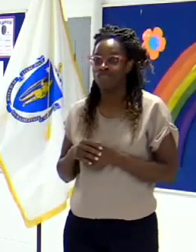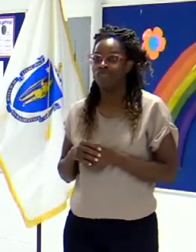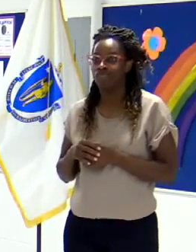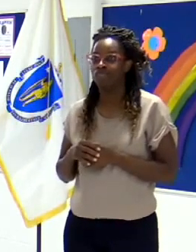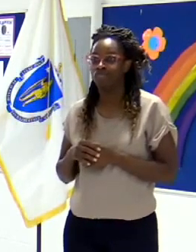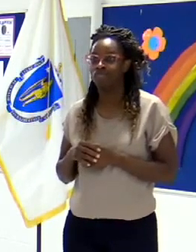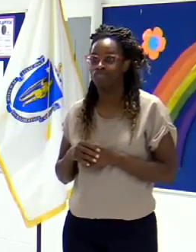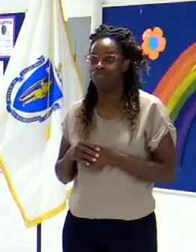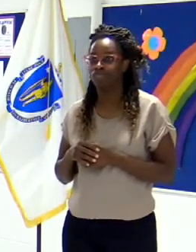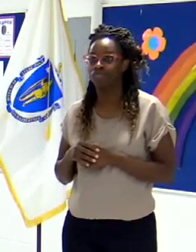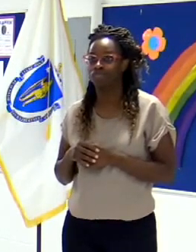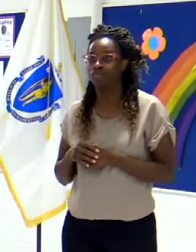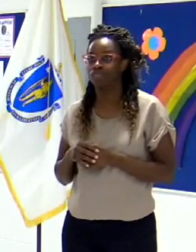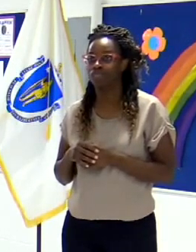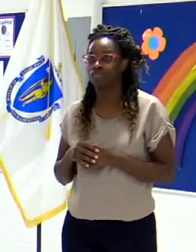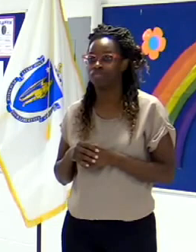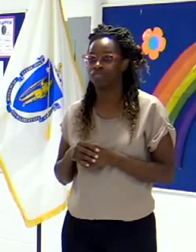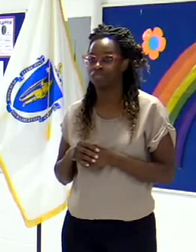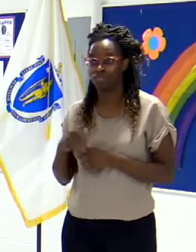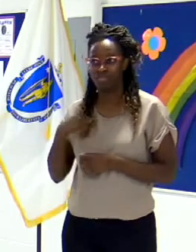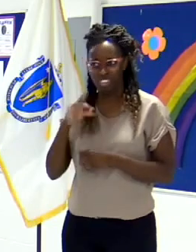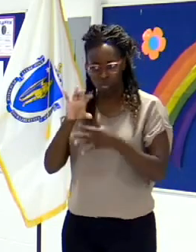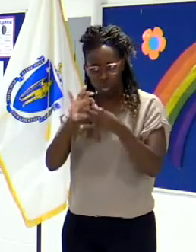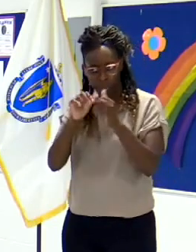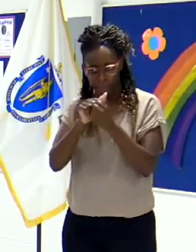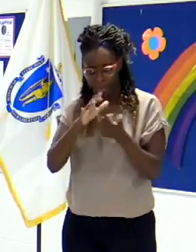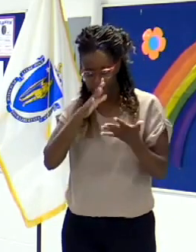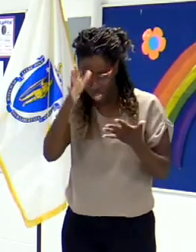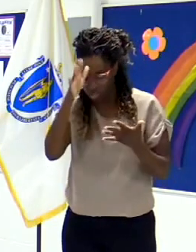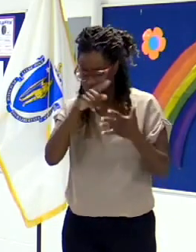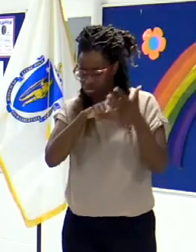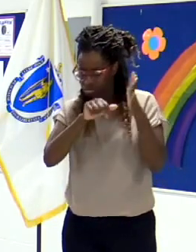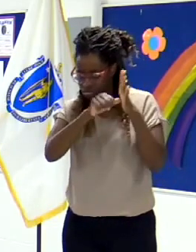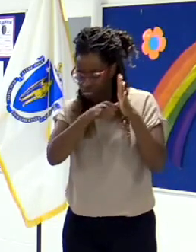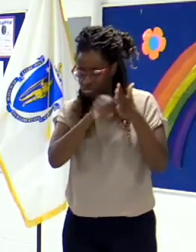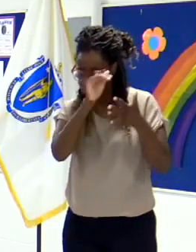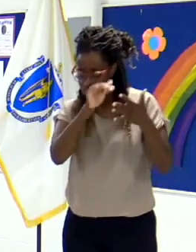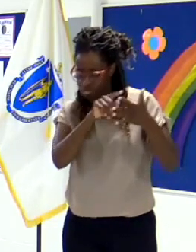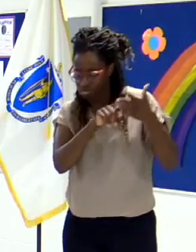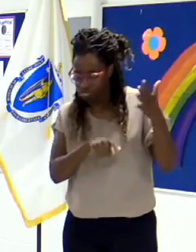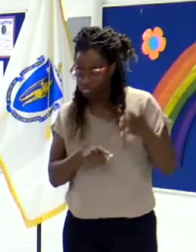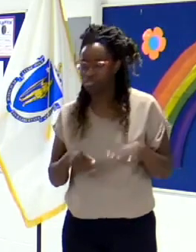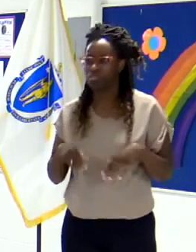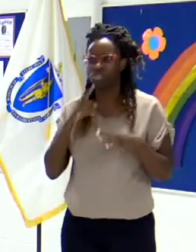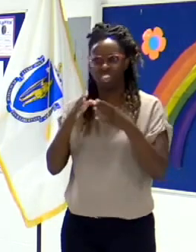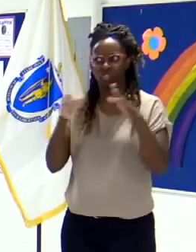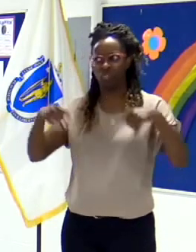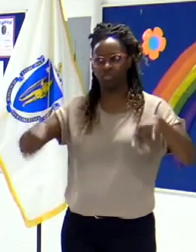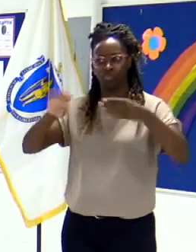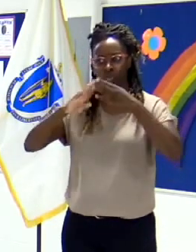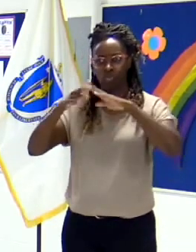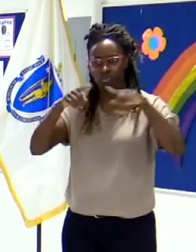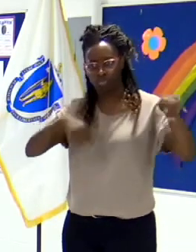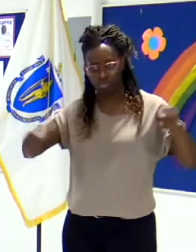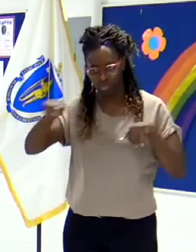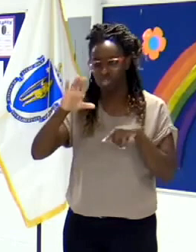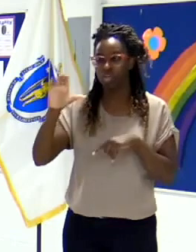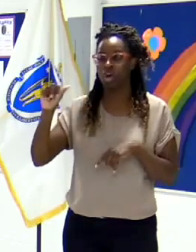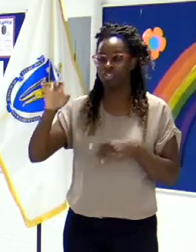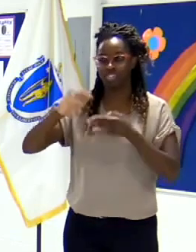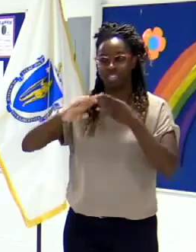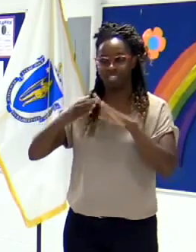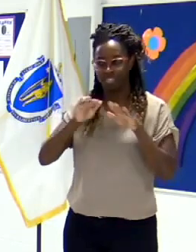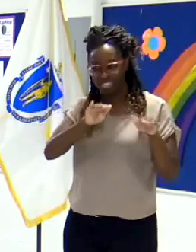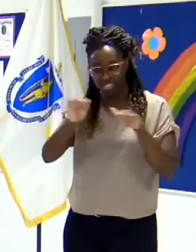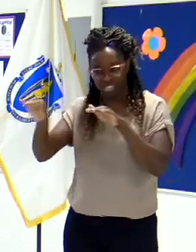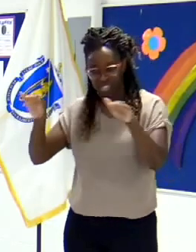we work really closely with the parent community and the broader Carlisle community. So we have a local emergency planning committee which